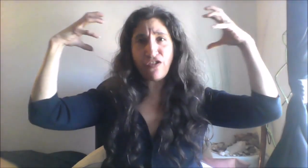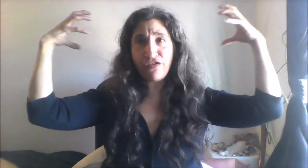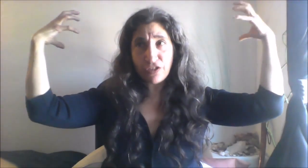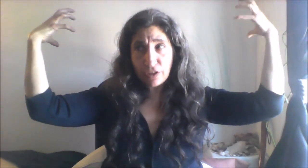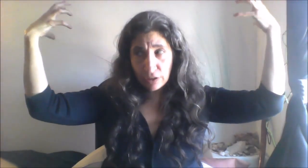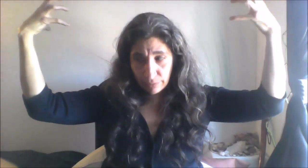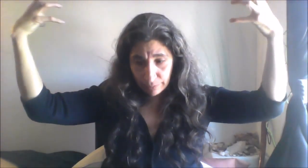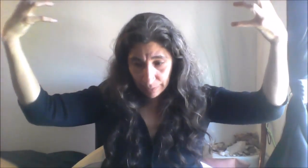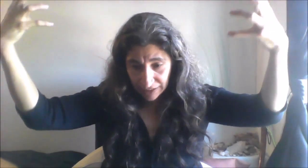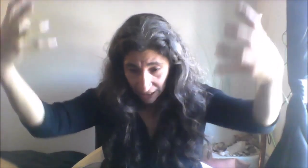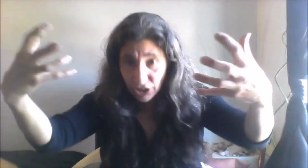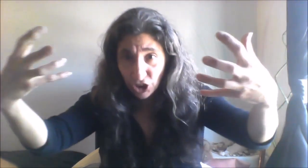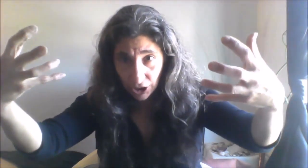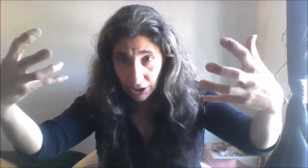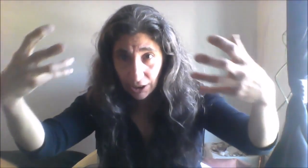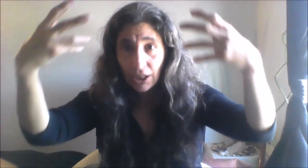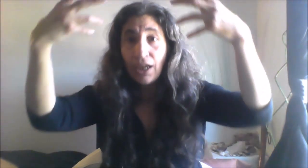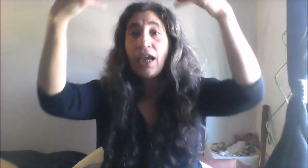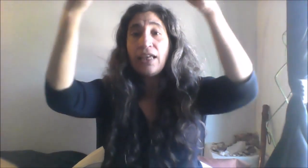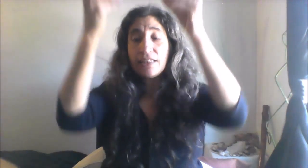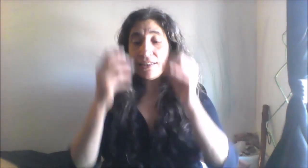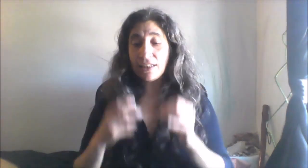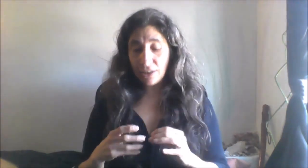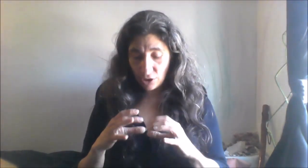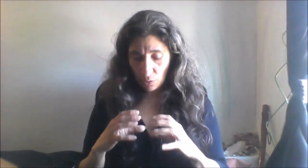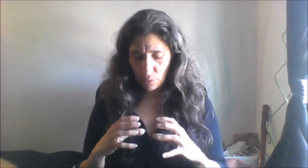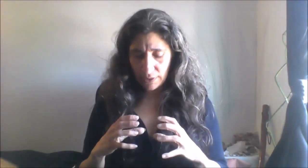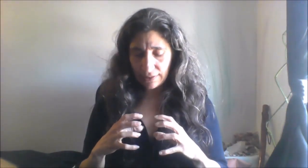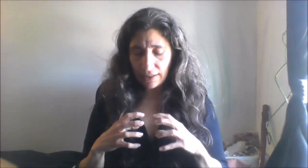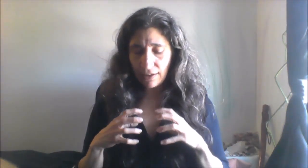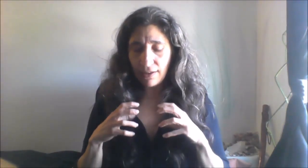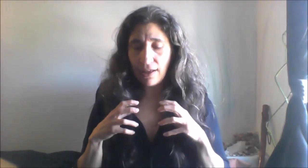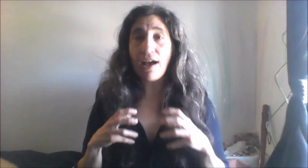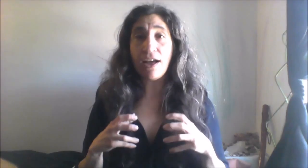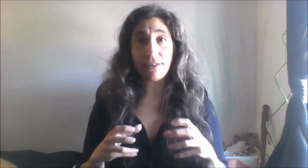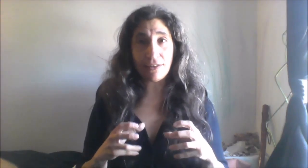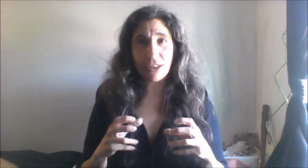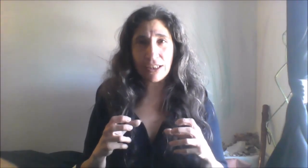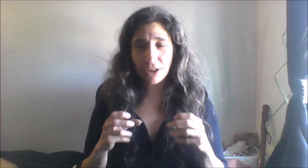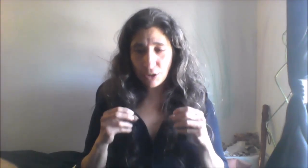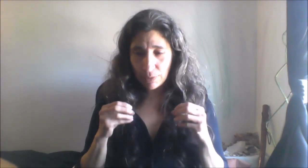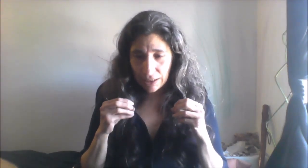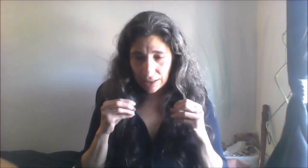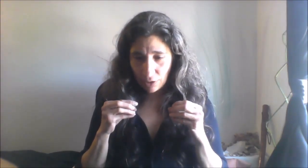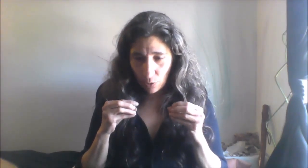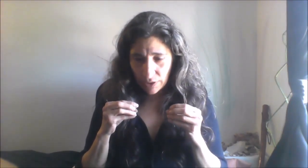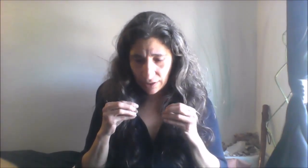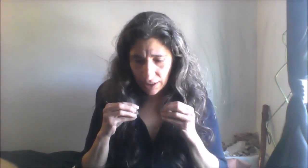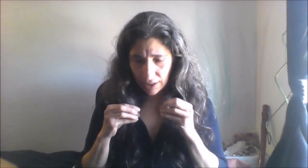full attention and the six is always like a garden the six to me is always like